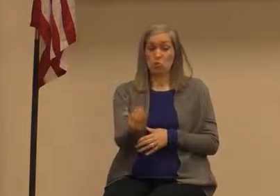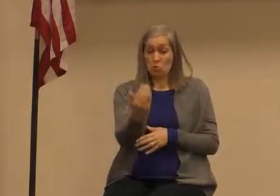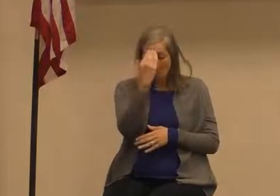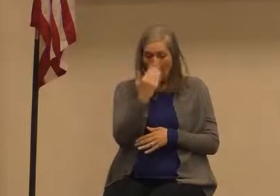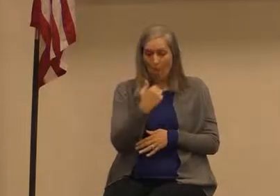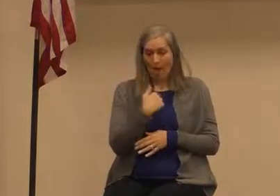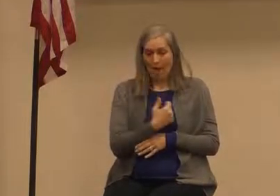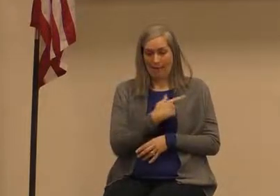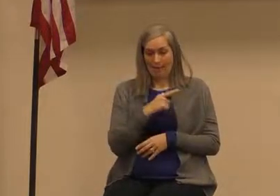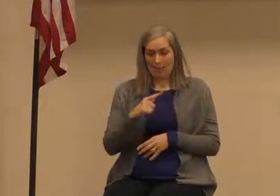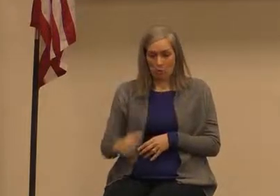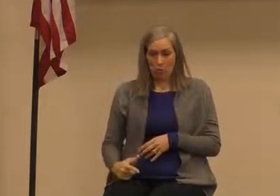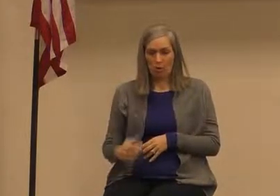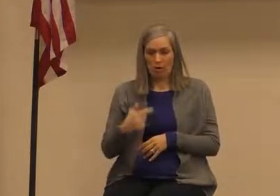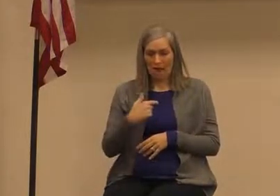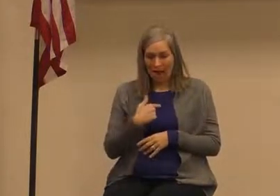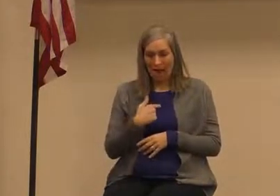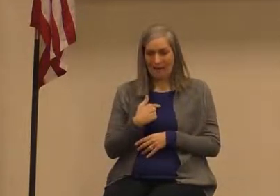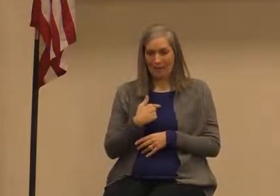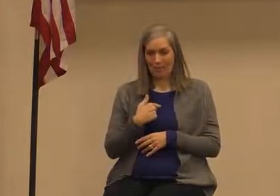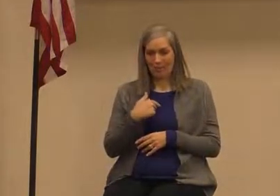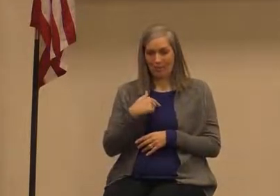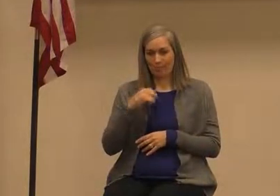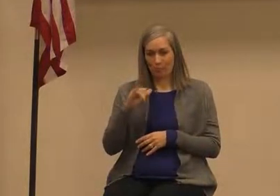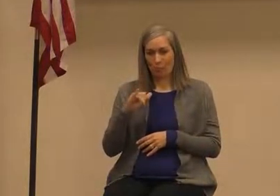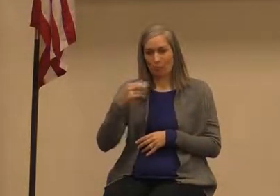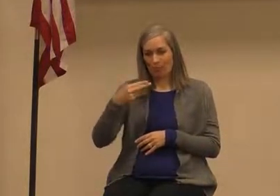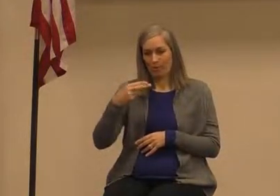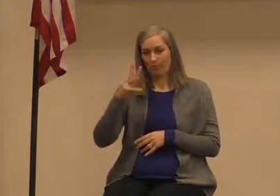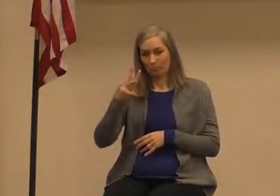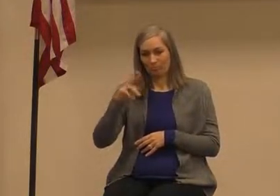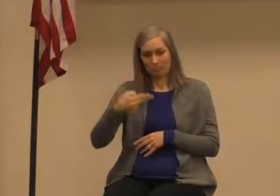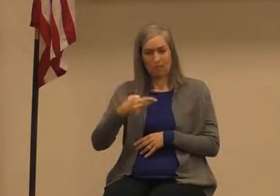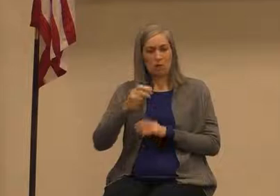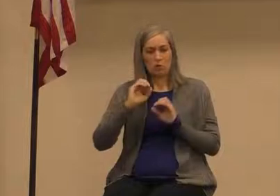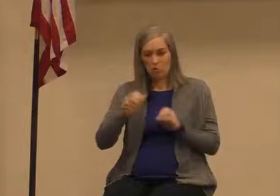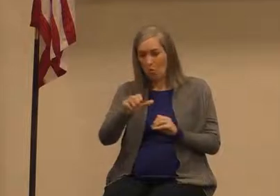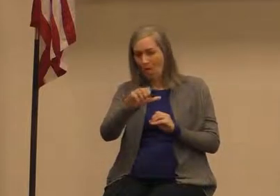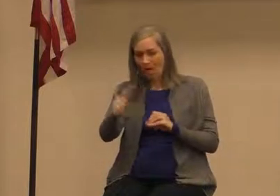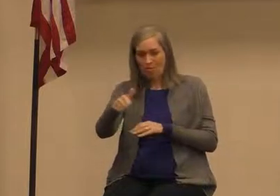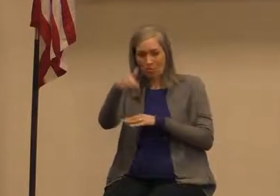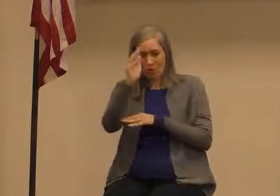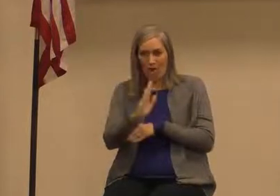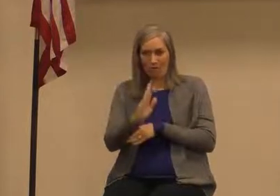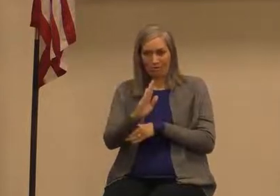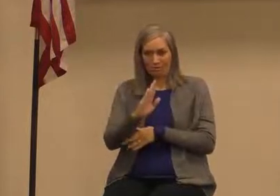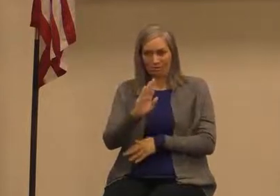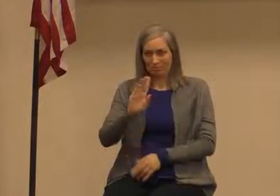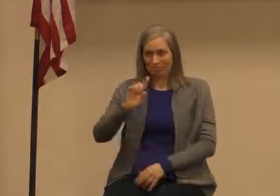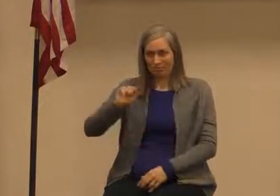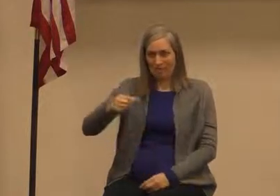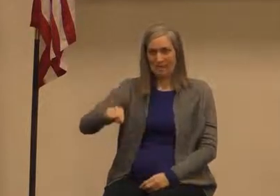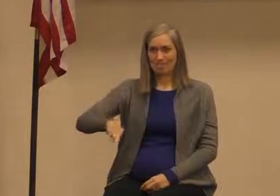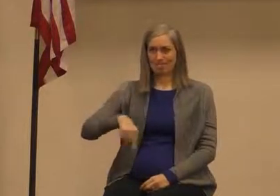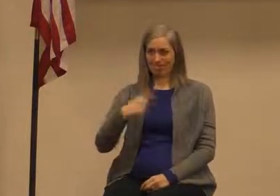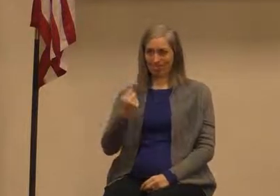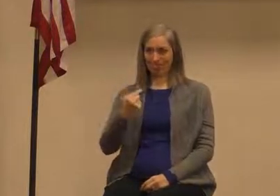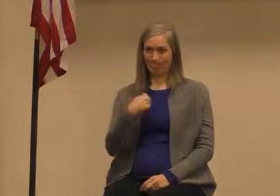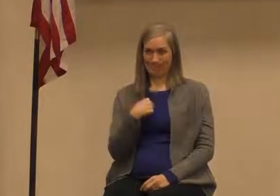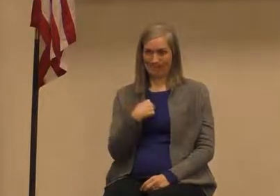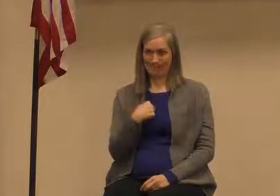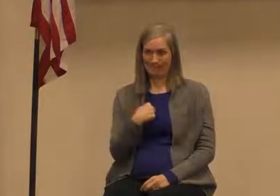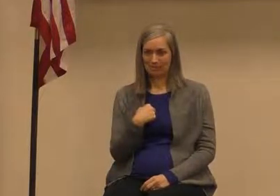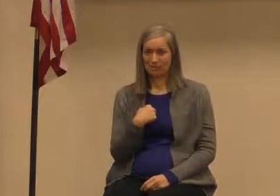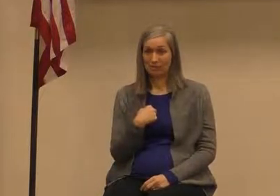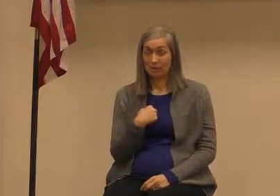will know that I am Yahweh and that there is no God no other God beside me and so he delivers the Israelites with